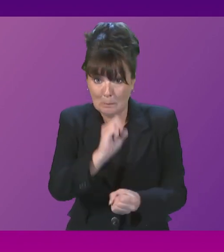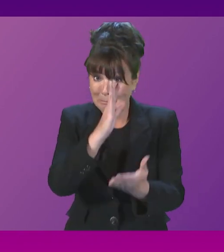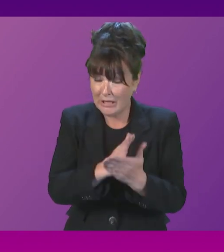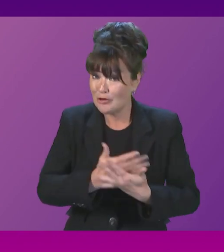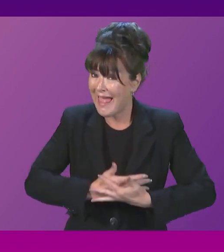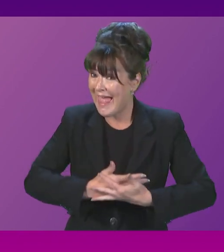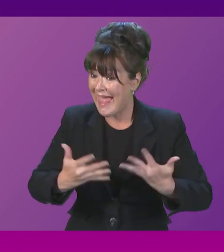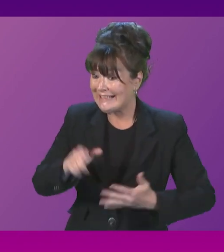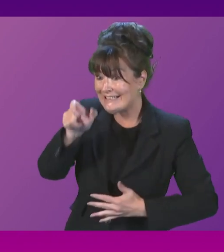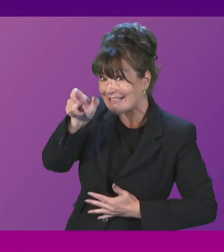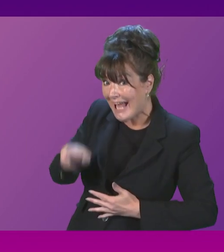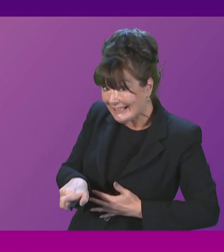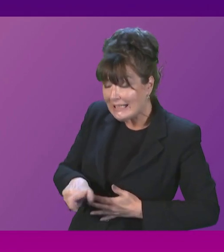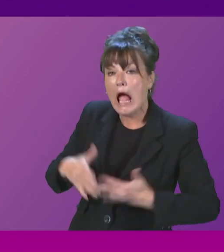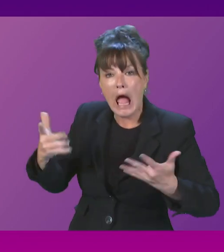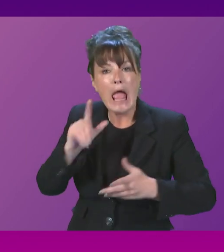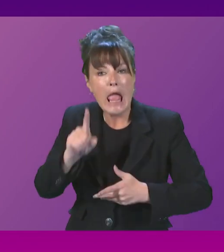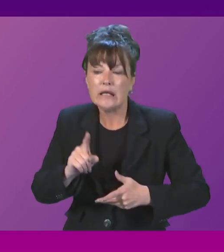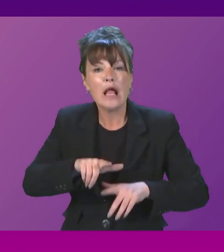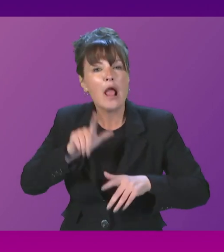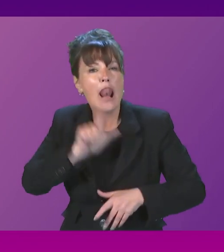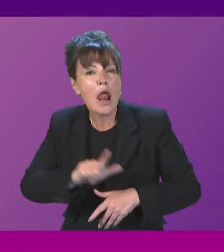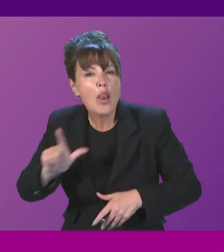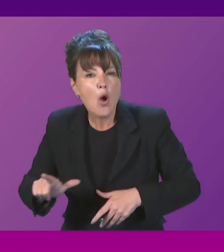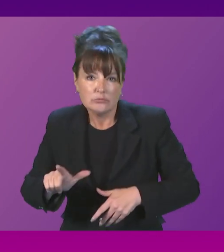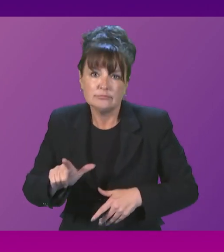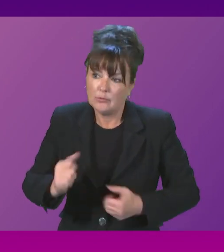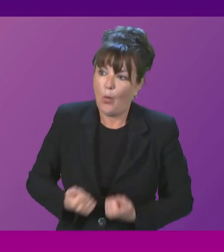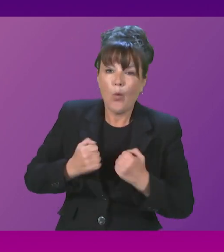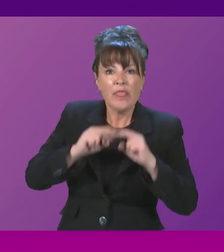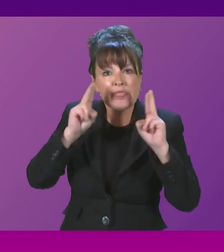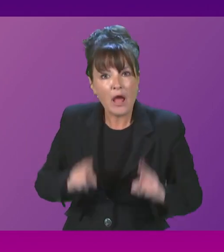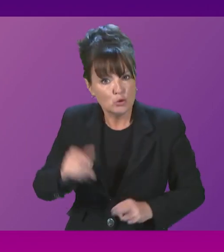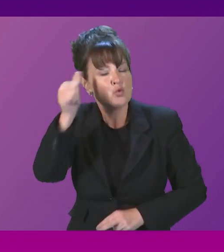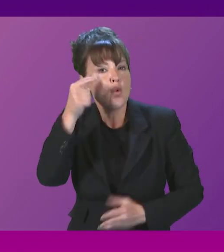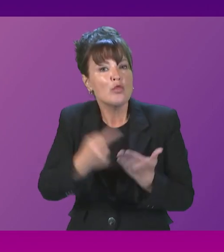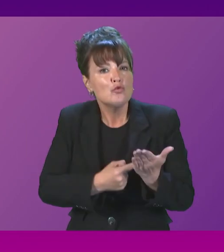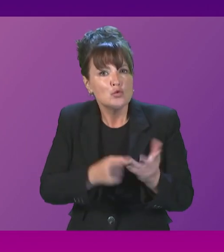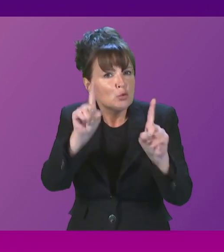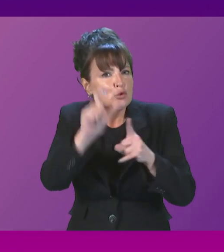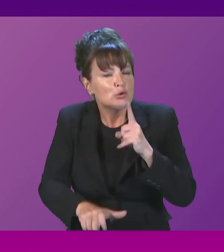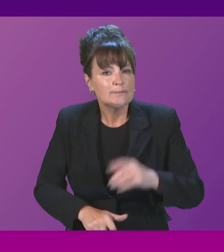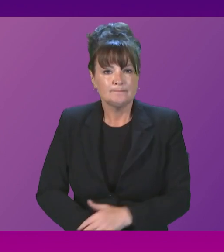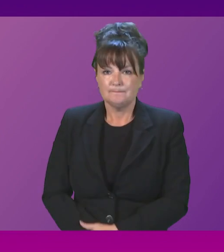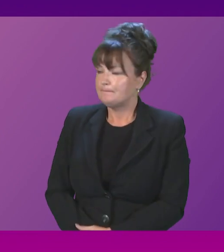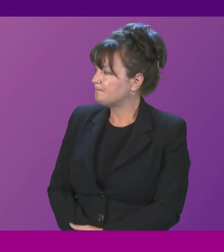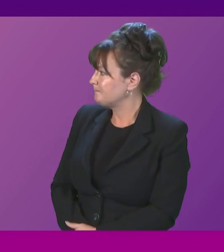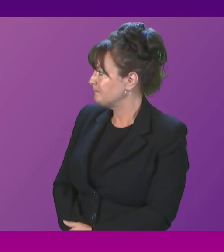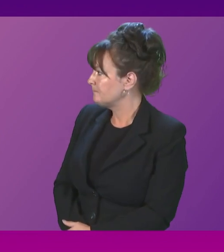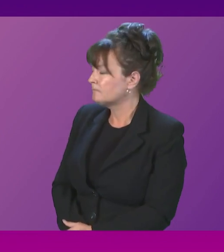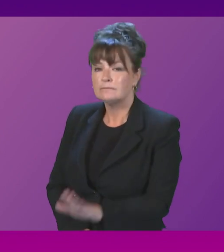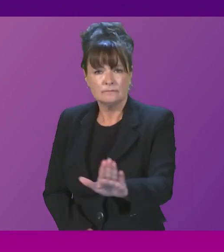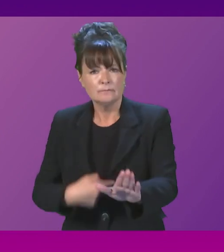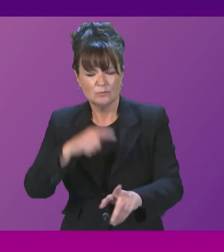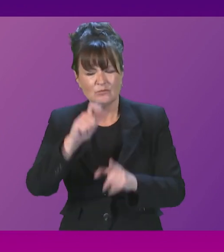freeze and the moratorium on evictions and does this include writing to everyone affected? First Minister. We will take all reasonable